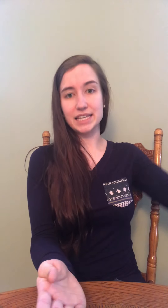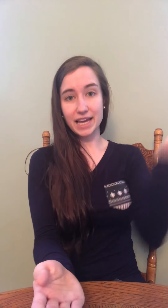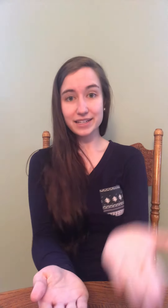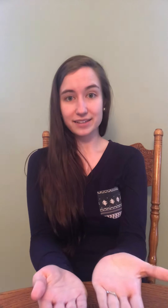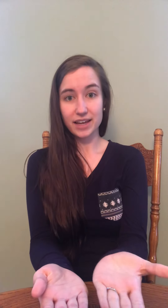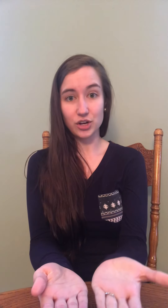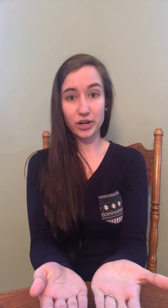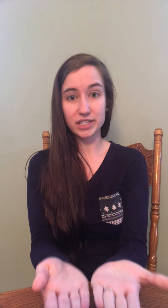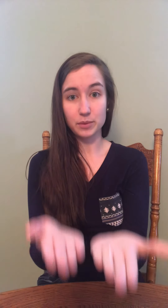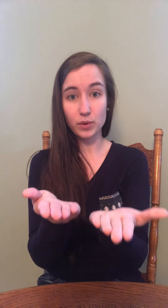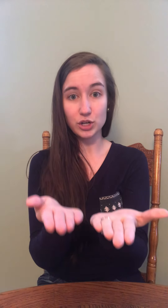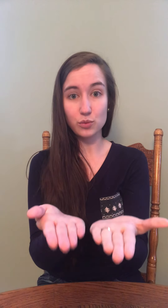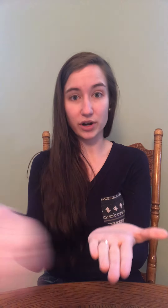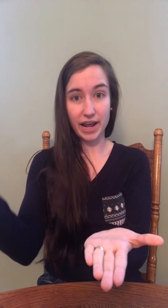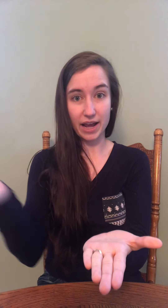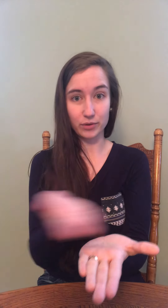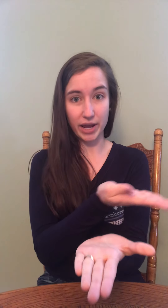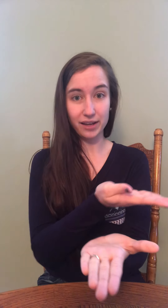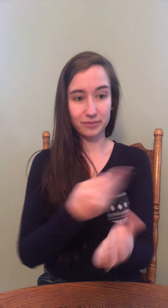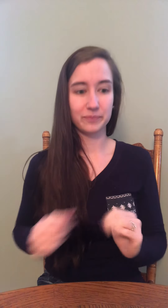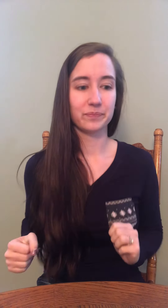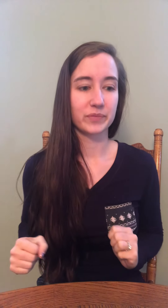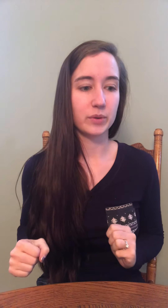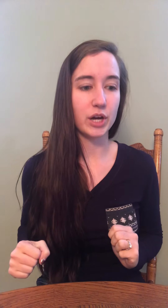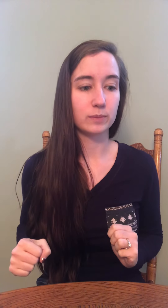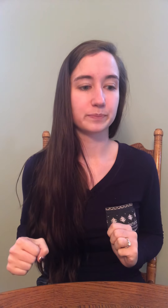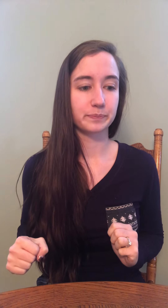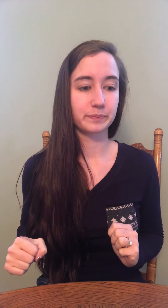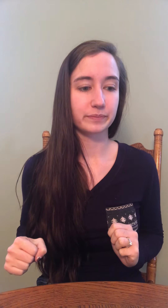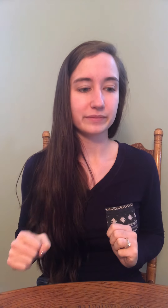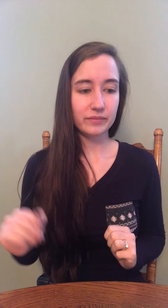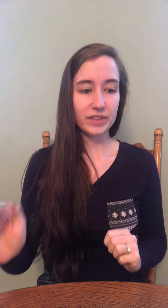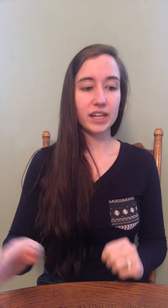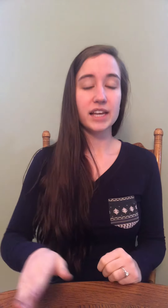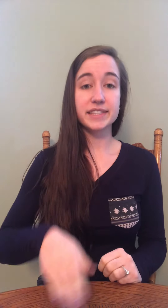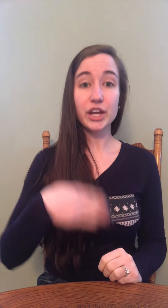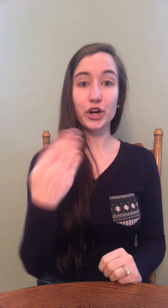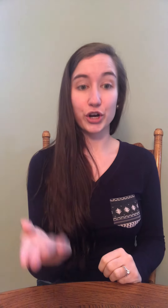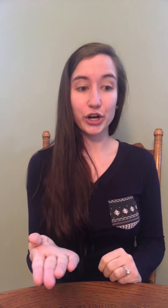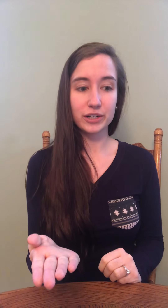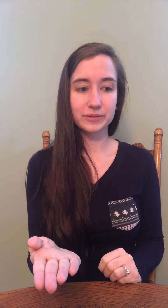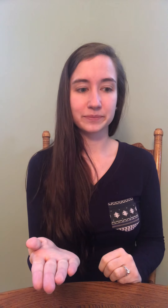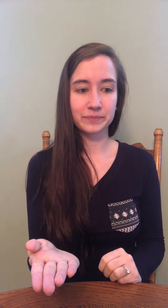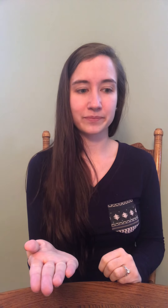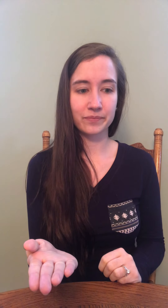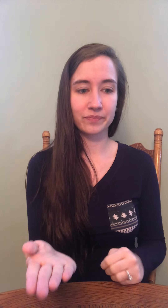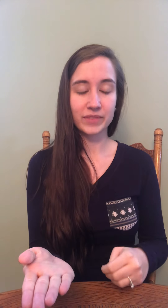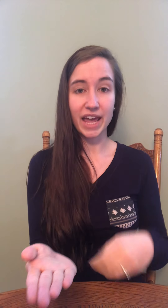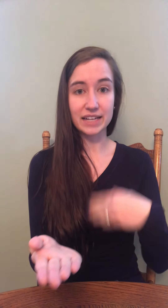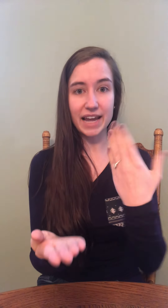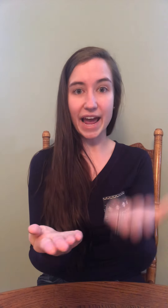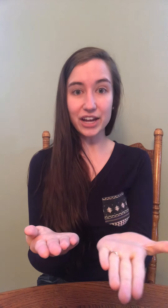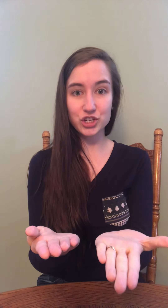the end. And you're going to tell me what new word I have, okay? Here we go. Say er. Add ash.